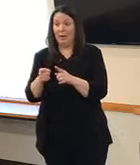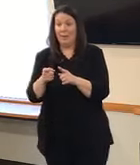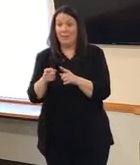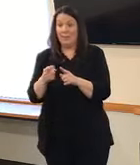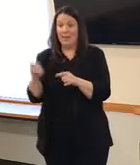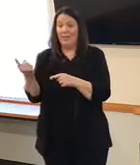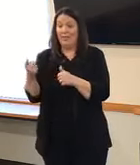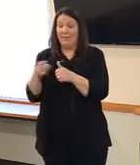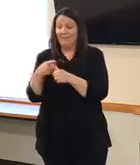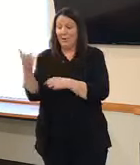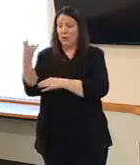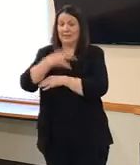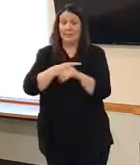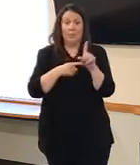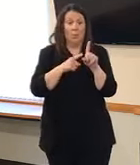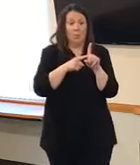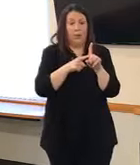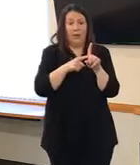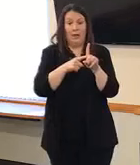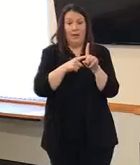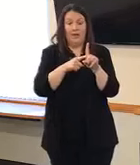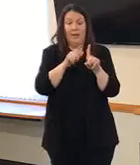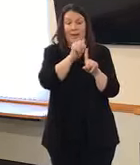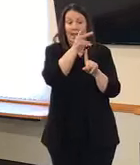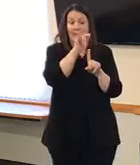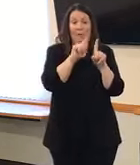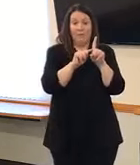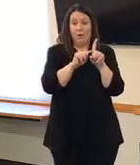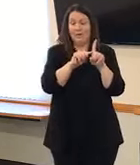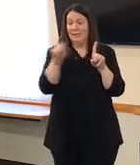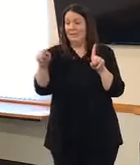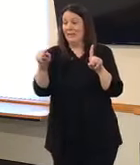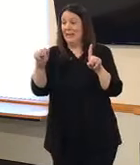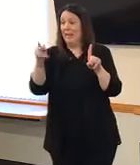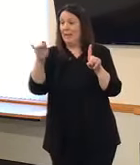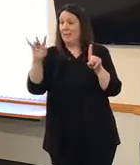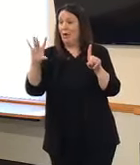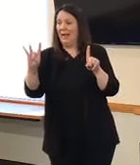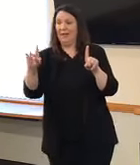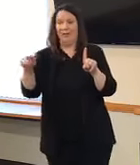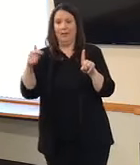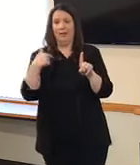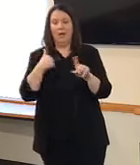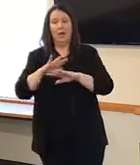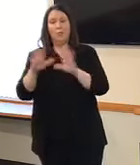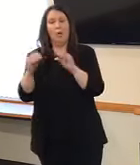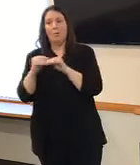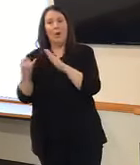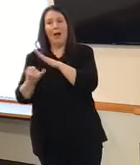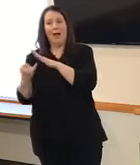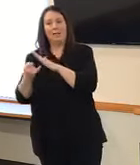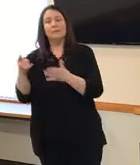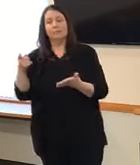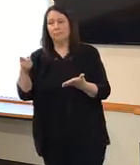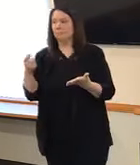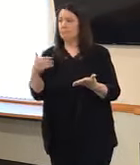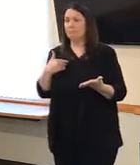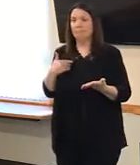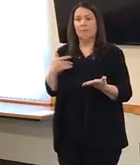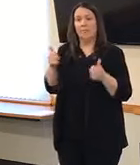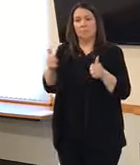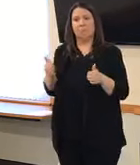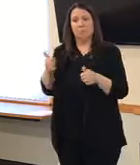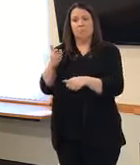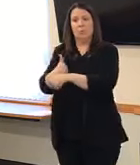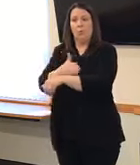days out, which would be the eighth, I would be considered out of isolation and under recovery. Now, come the eighth, if I'm still under a fever,